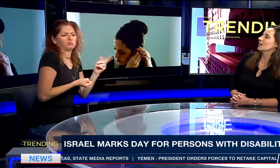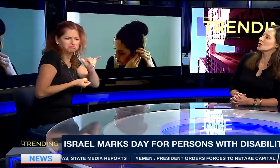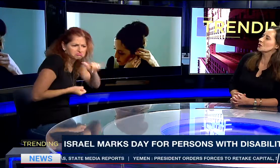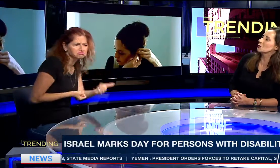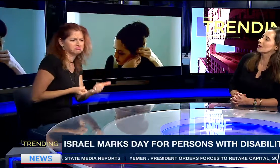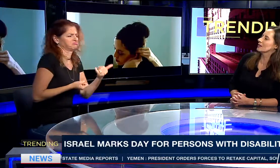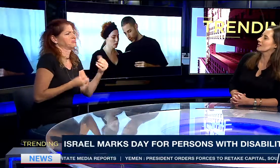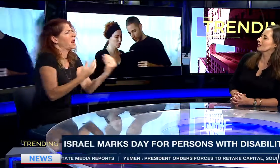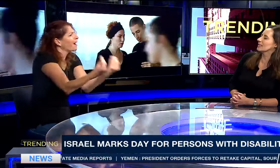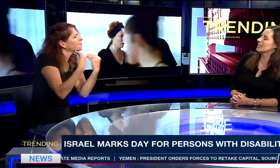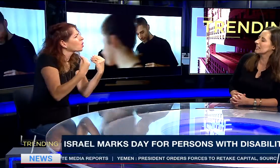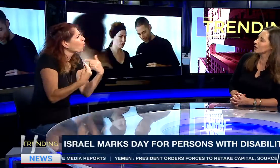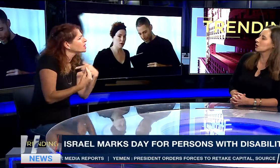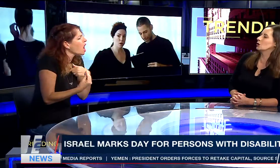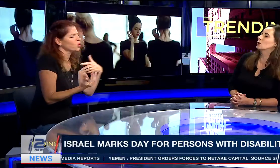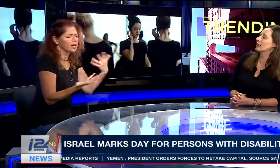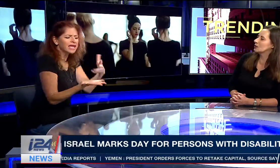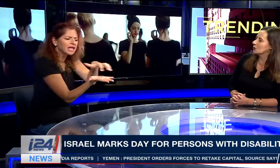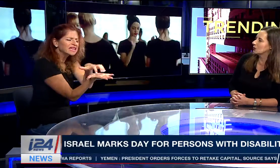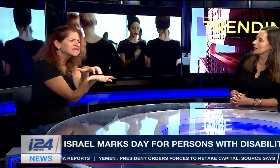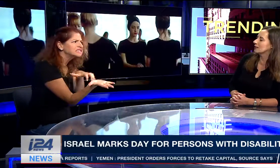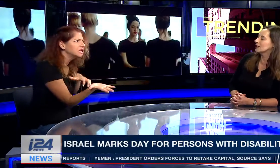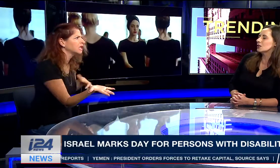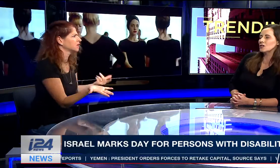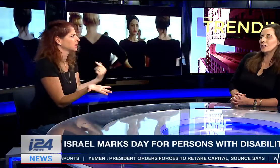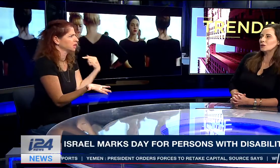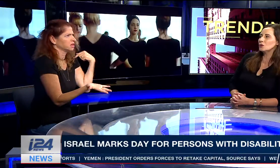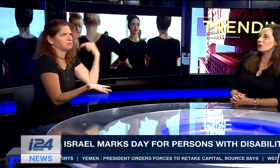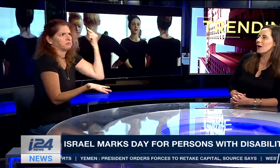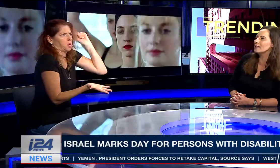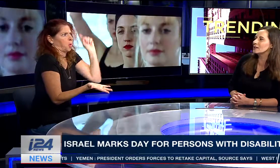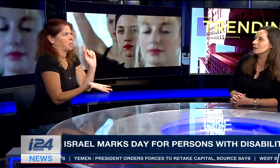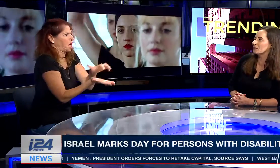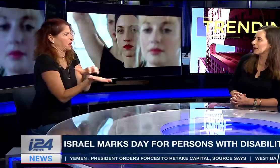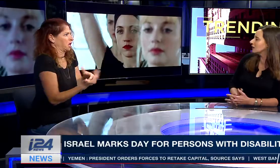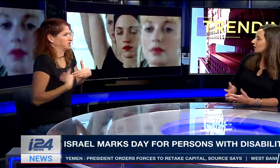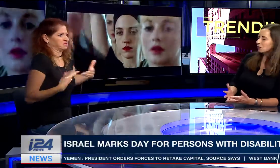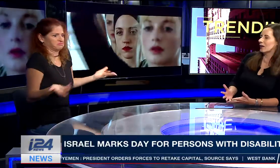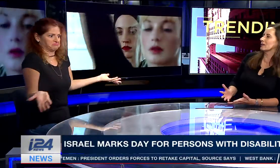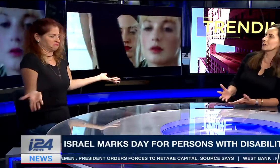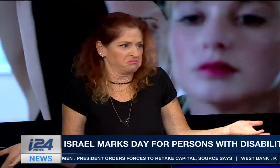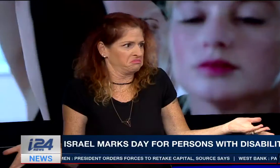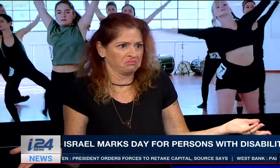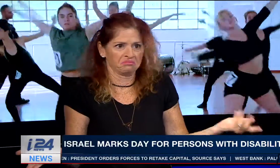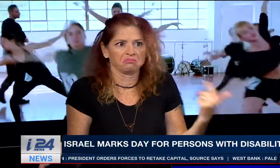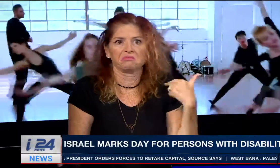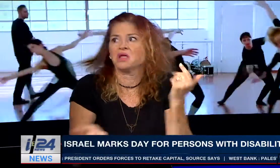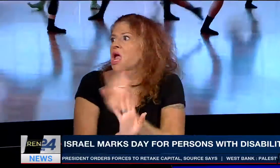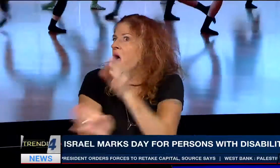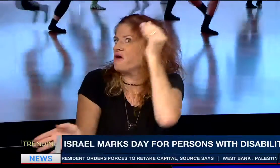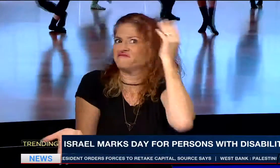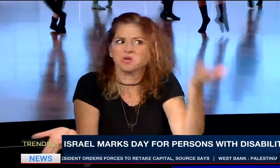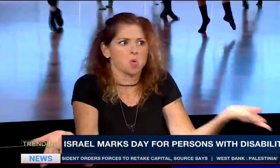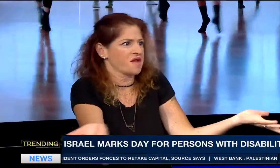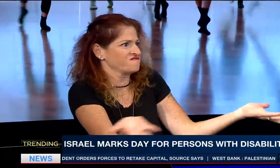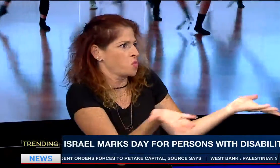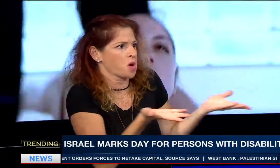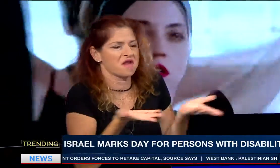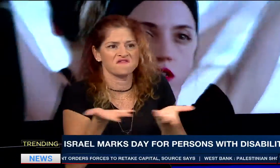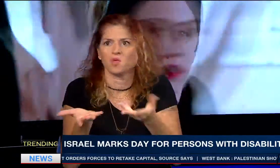Gesher took us. And they said, yes, you can do it. They teach us how to write the script. I didn't know how write the script at the beginning. I never learned